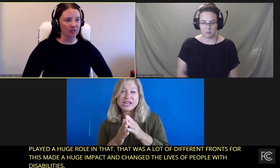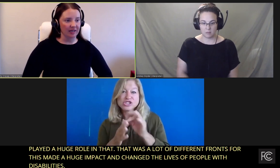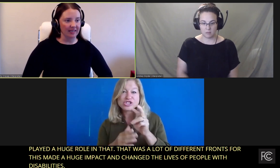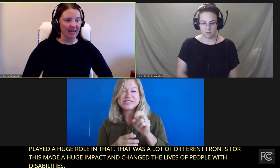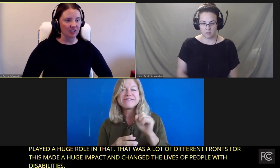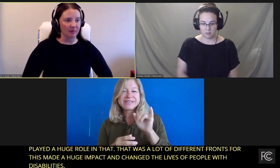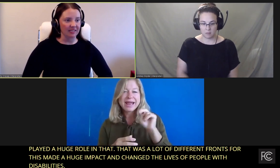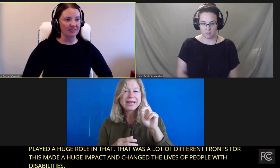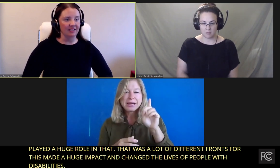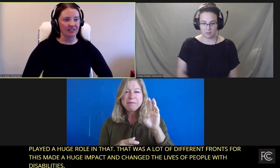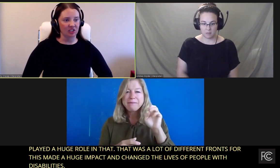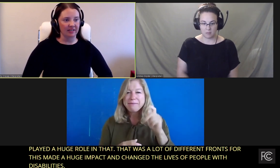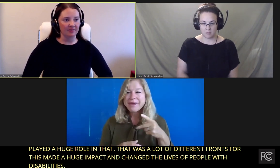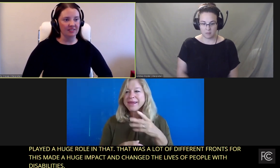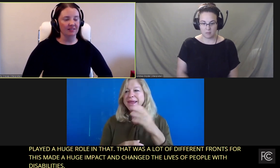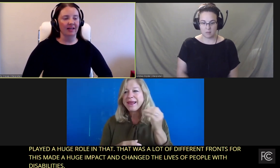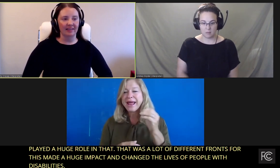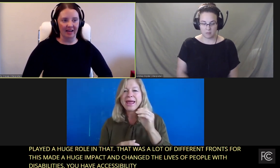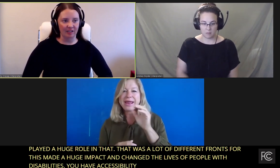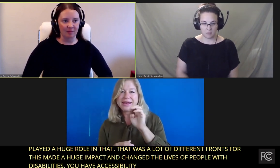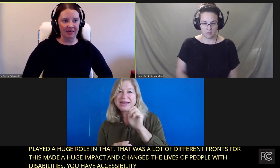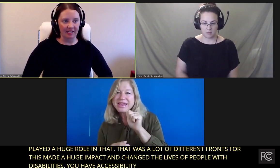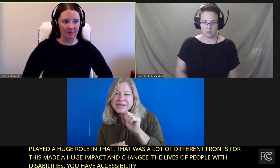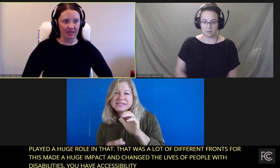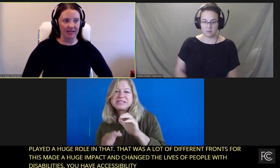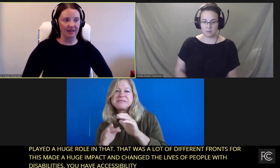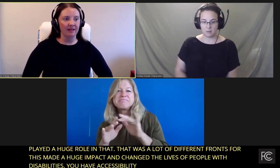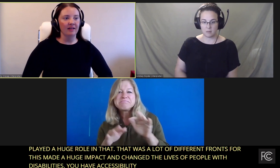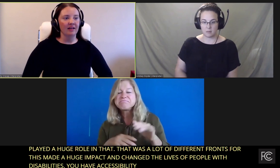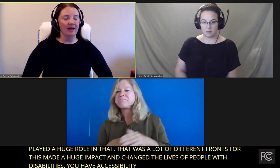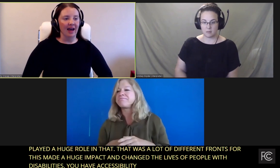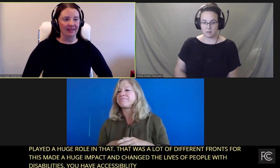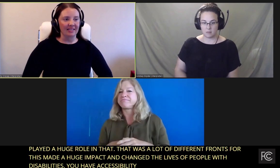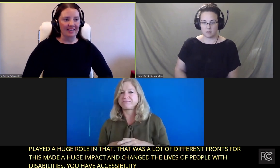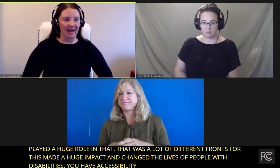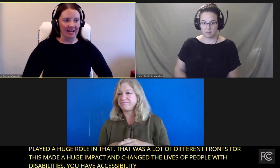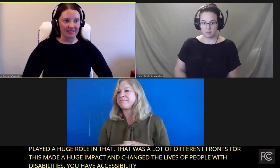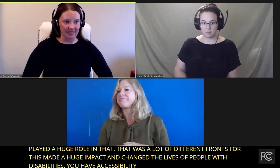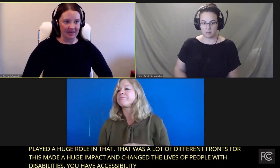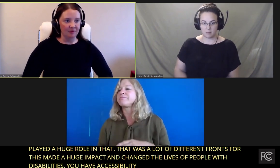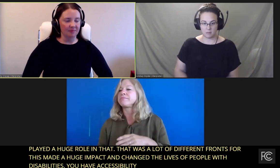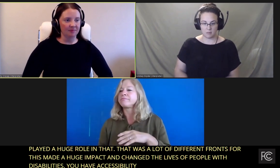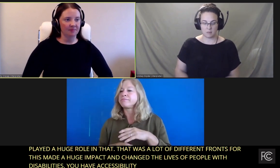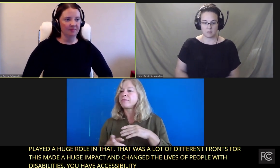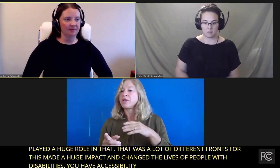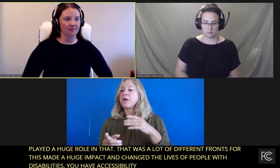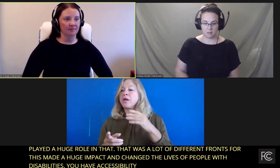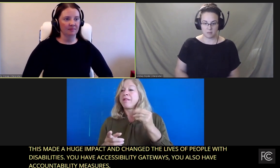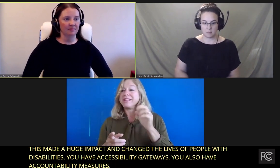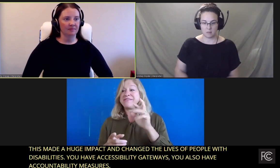Stakeholder engagement initiatives like the NDB-EDP and the EAAC.